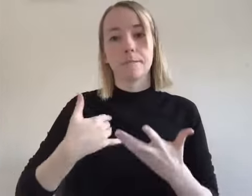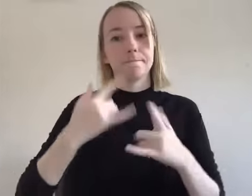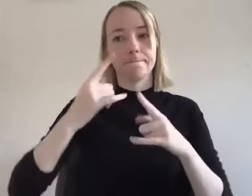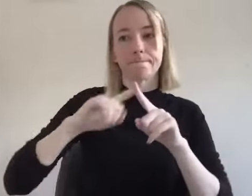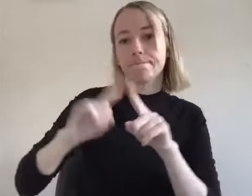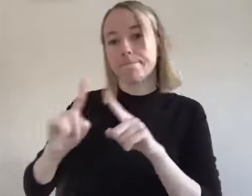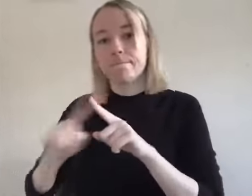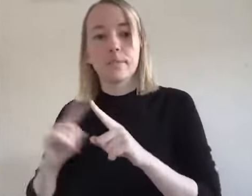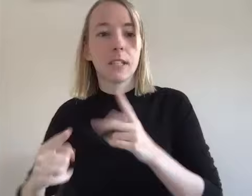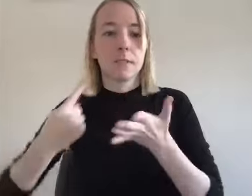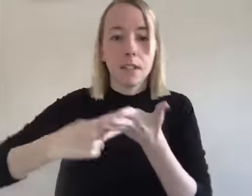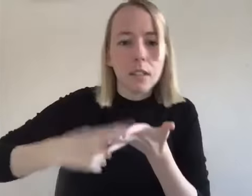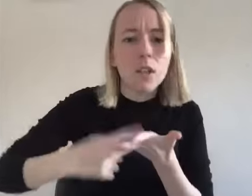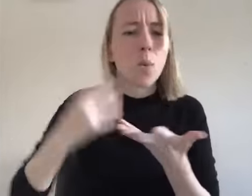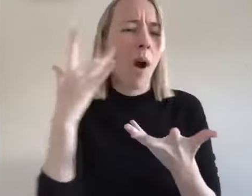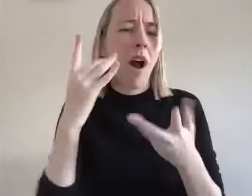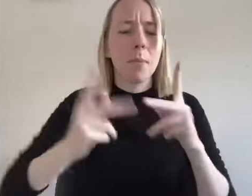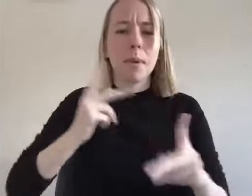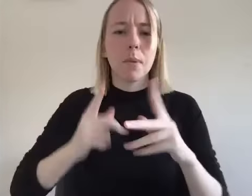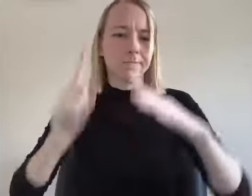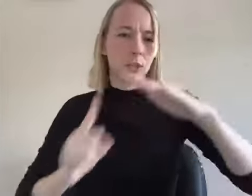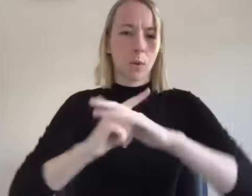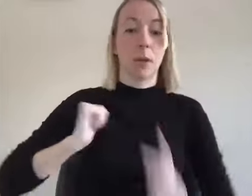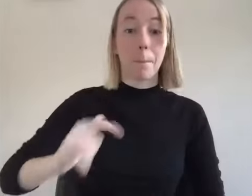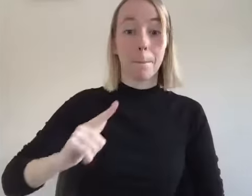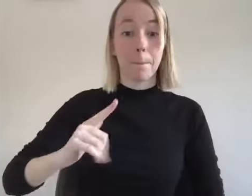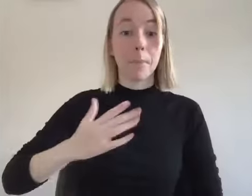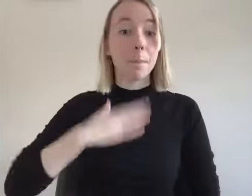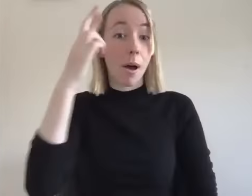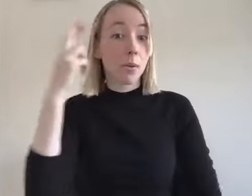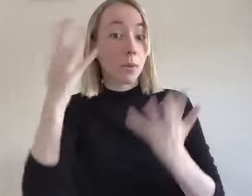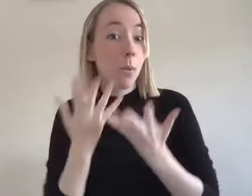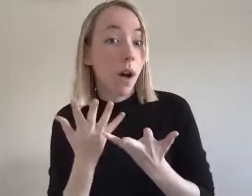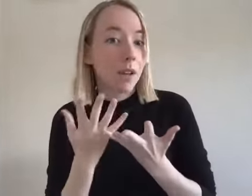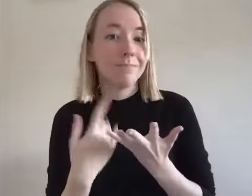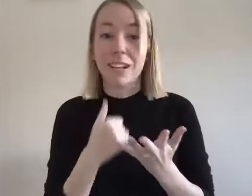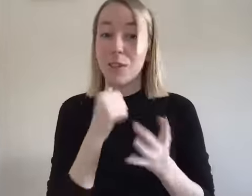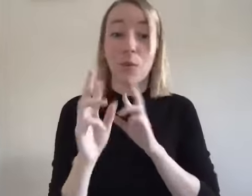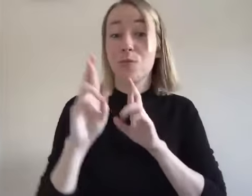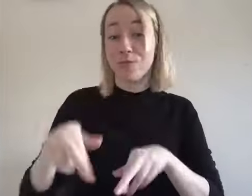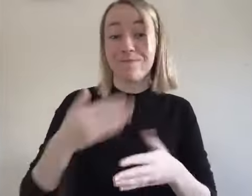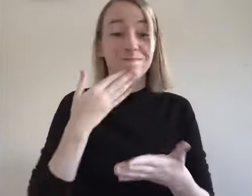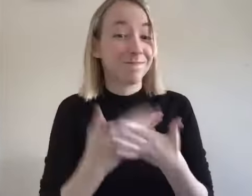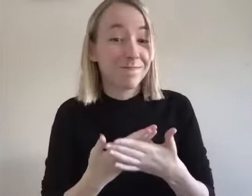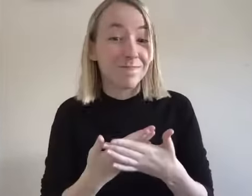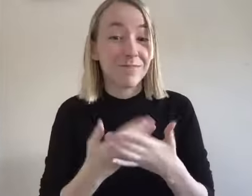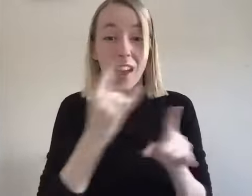will say a lot of things about the reason why people come to alan on um my reason i come to alan on is because i don't react well to alcoholism